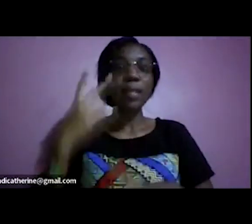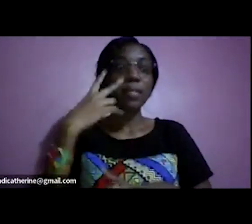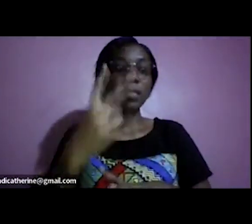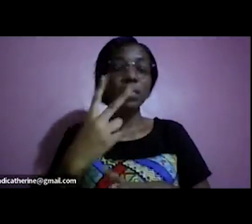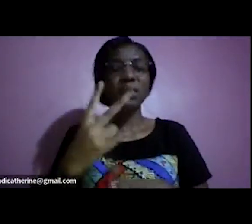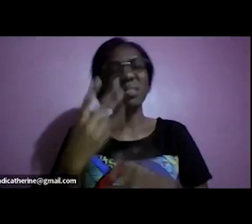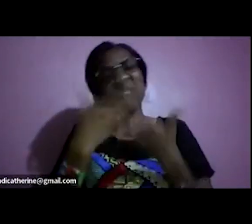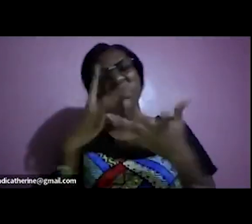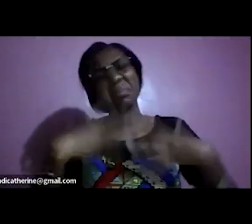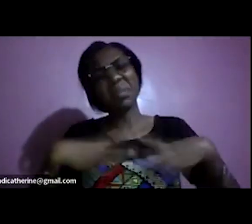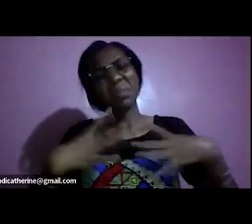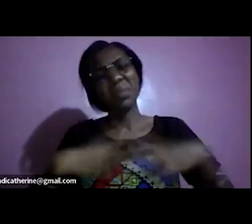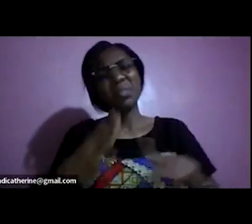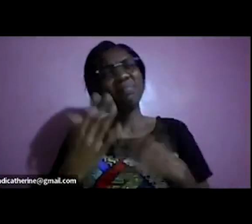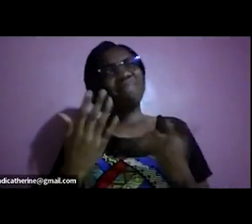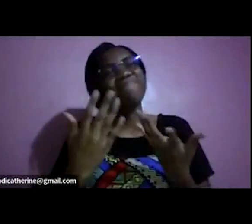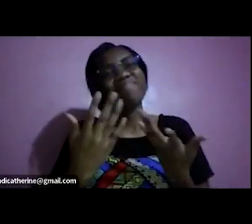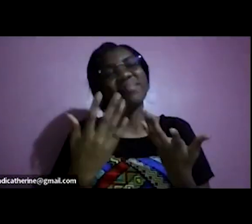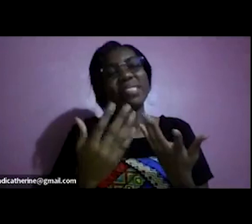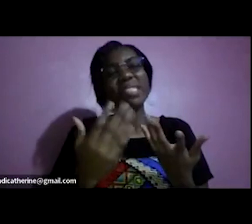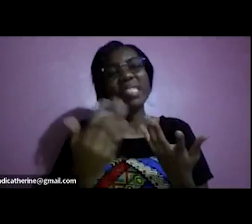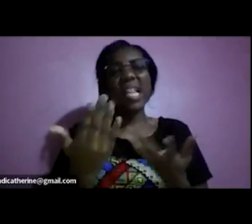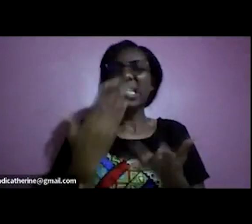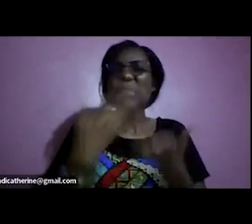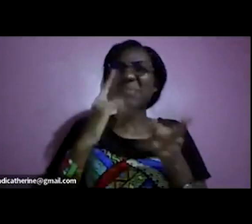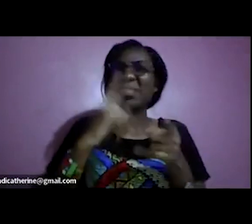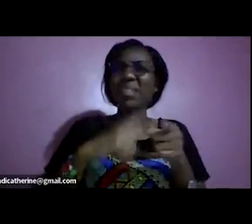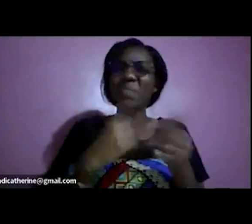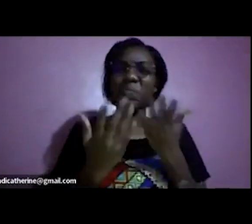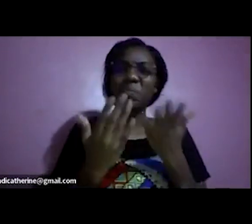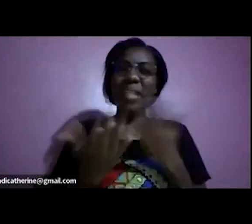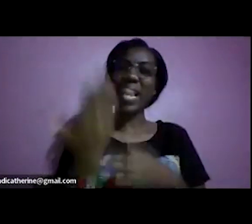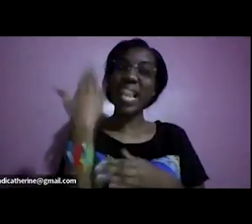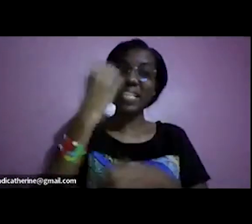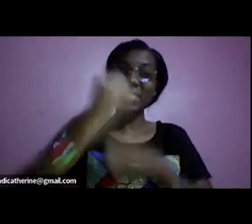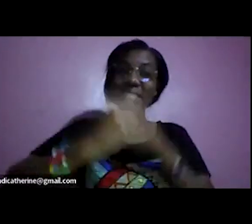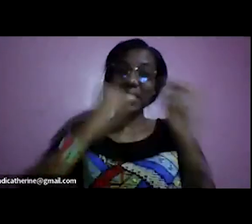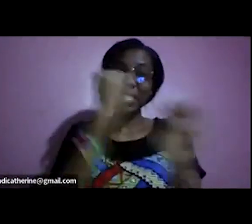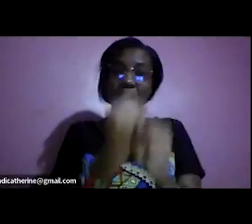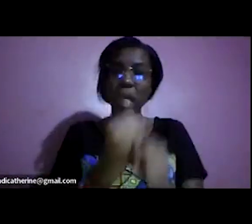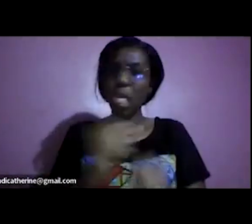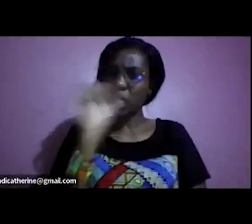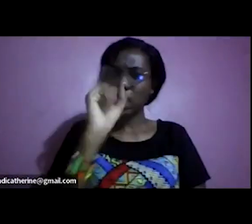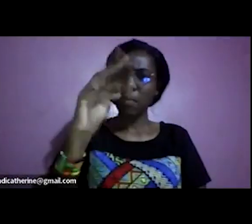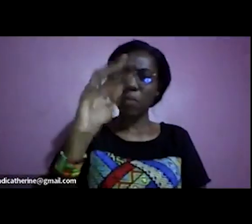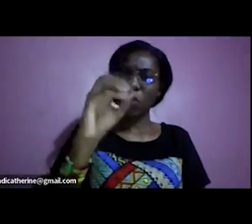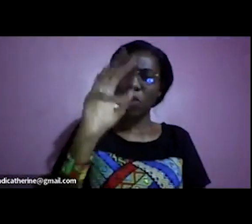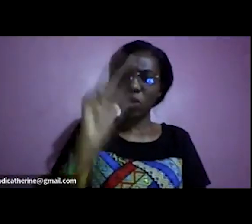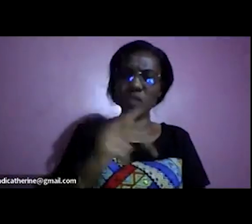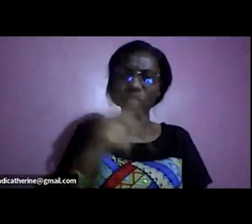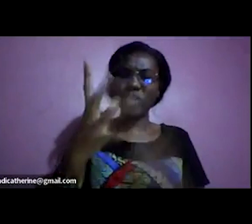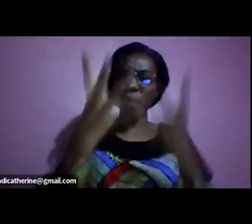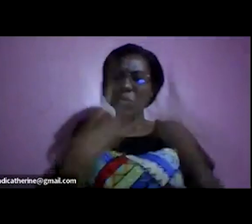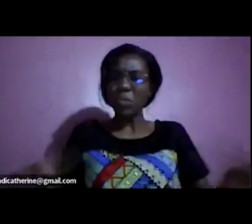uh we saw you last sometime last year simon frank you disappeared from us i don't know what are they tweeting you in